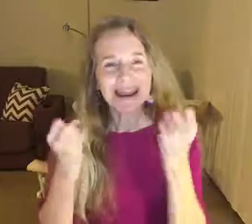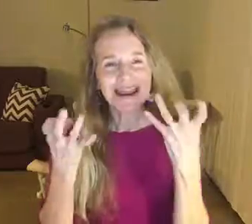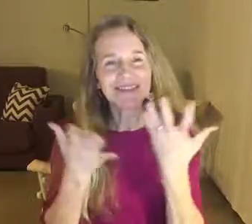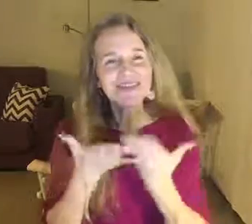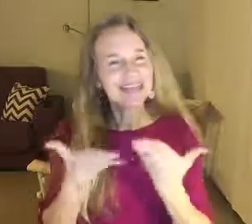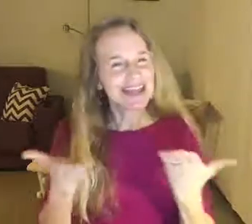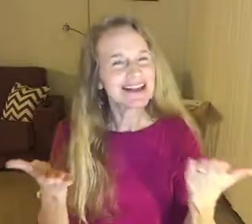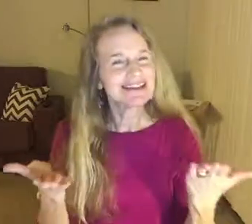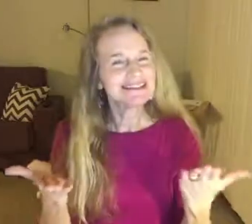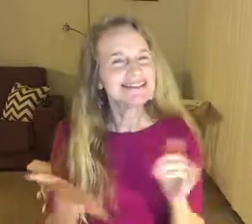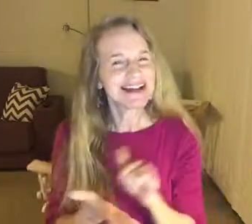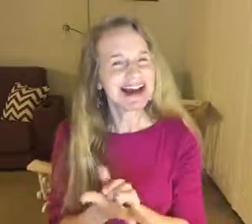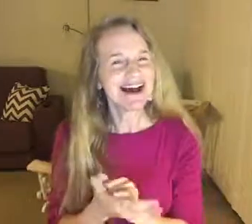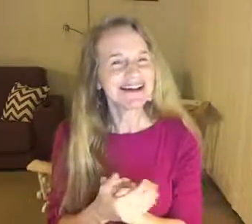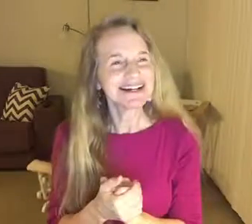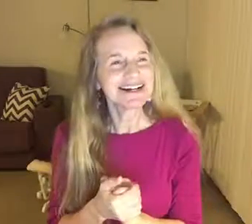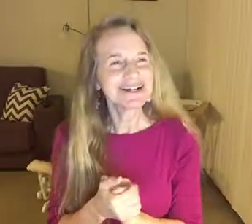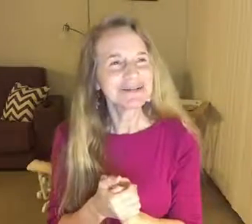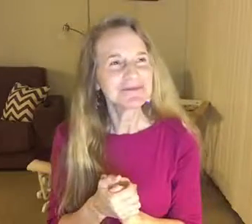many things that, um,